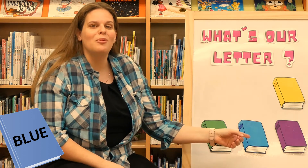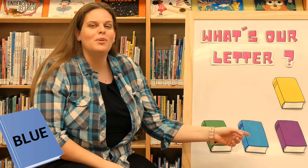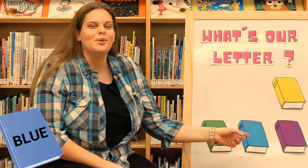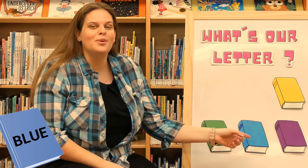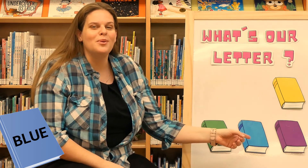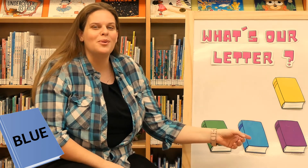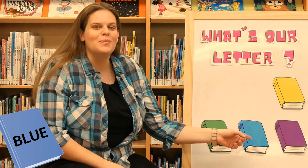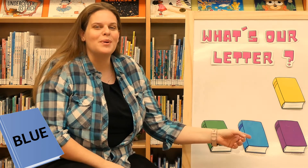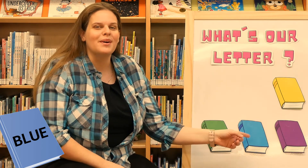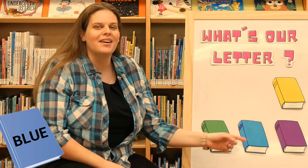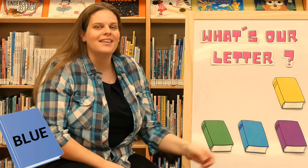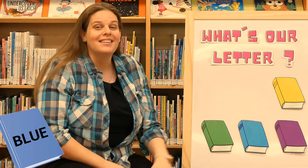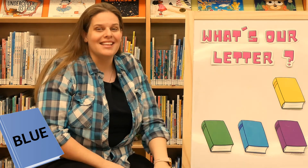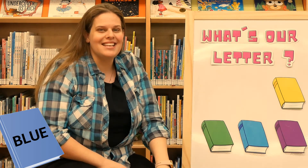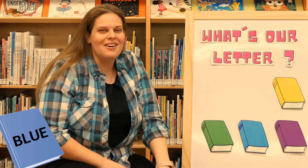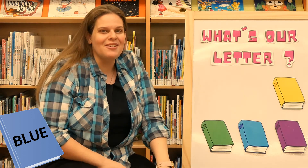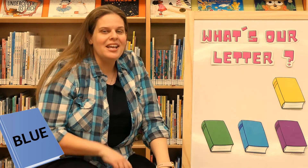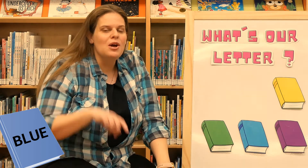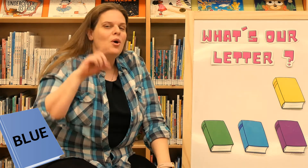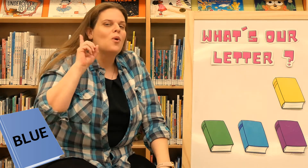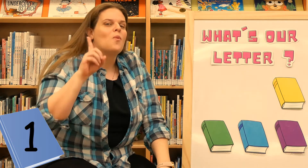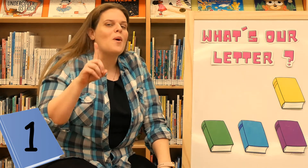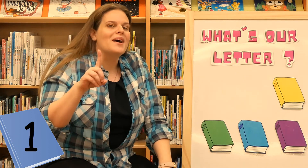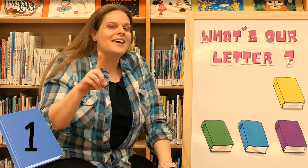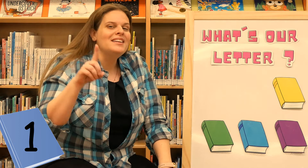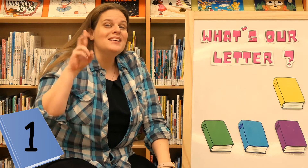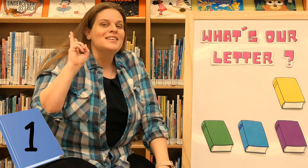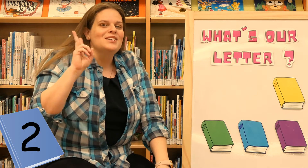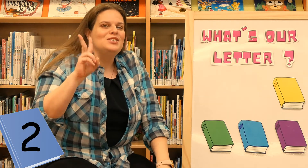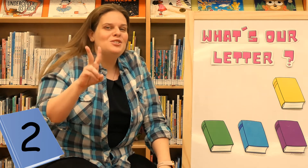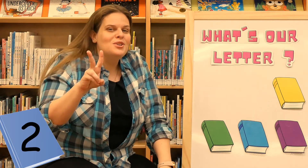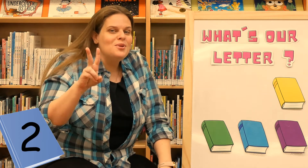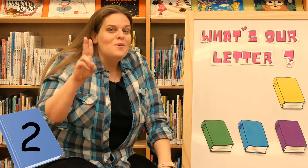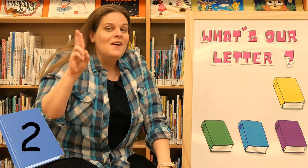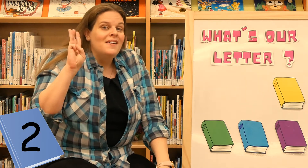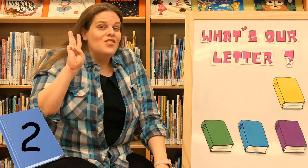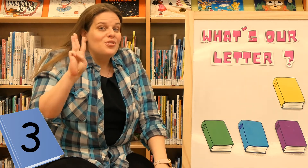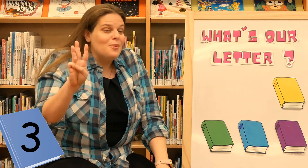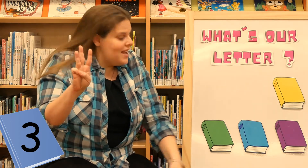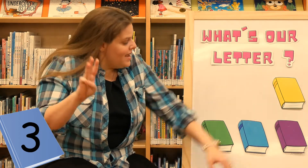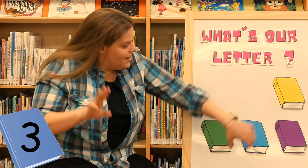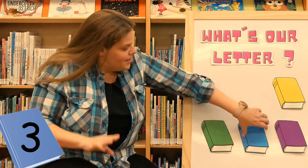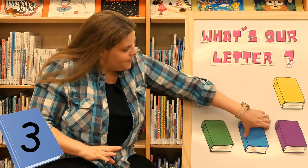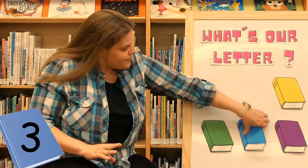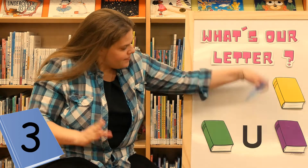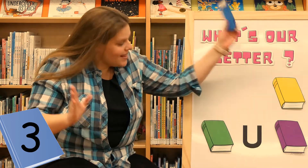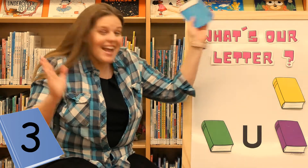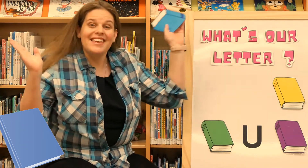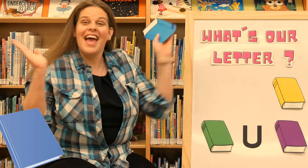blue book? Let's count. Ready? One, two, three. Yay!